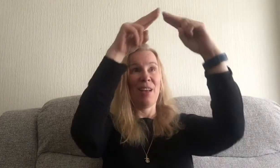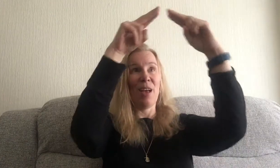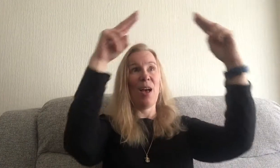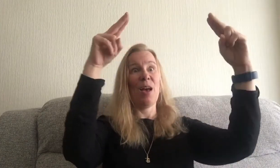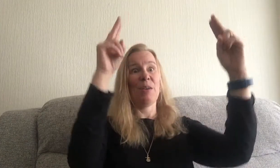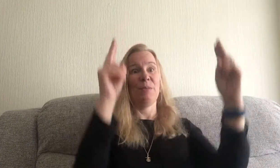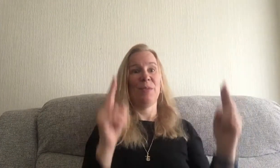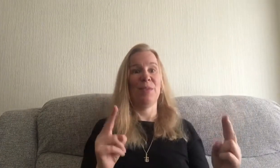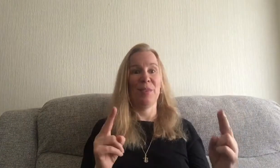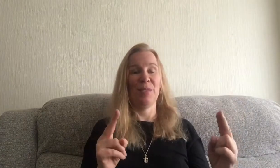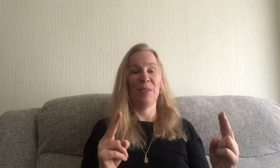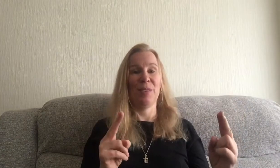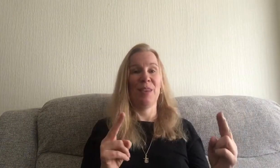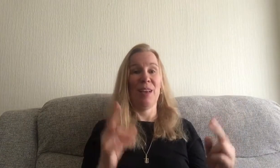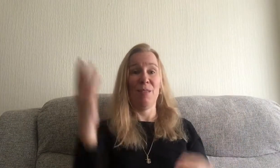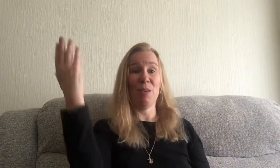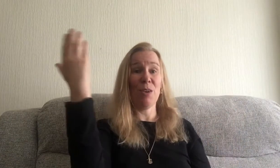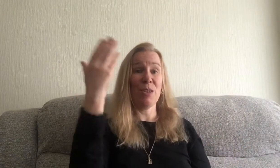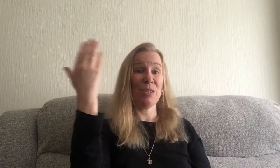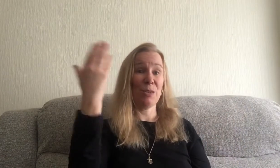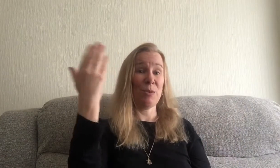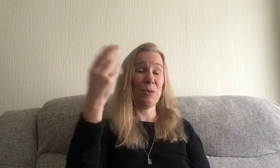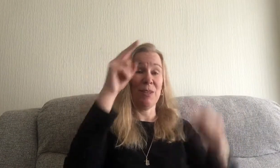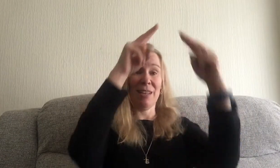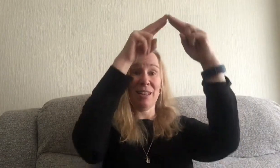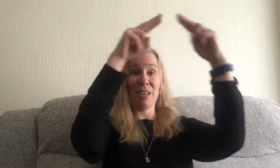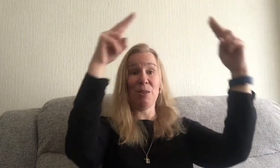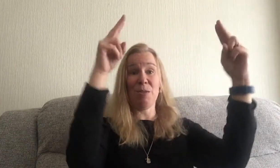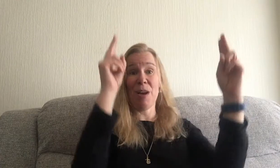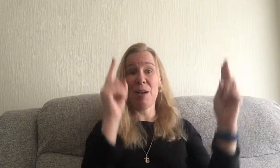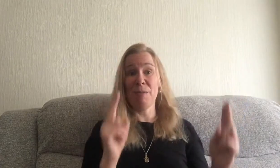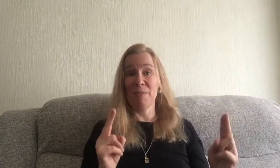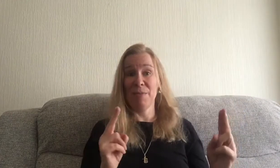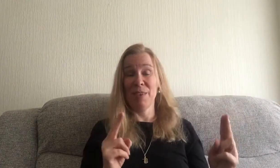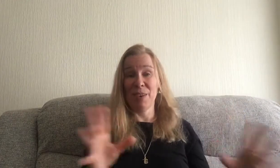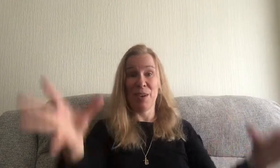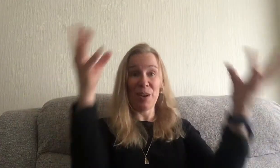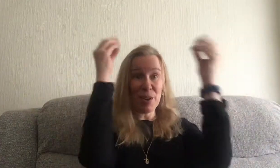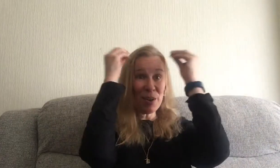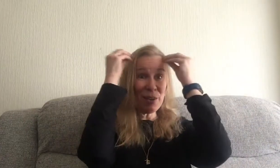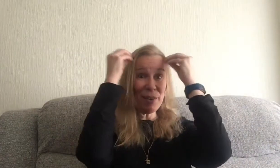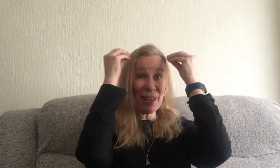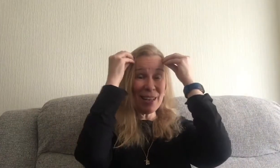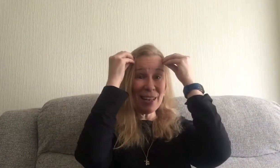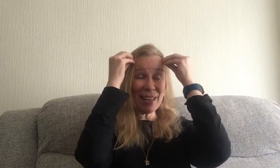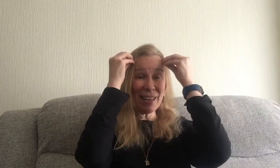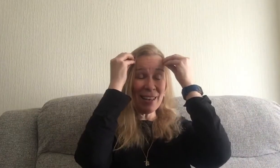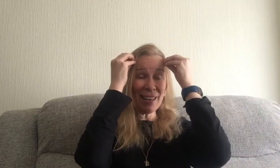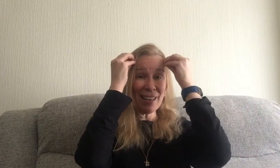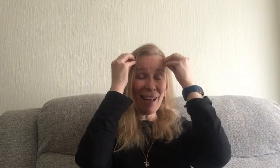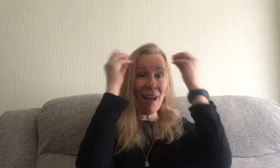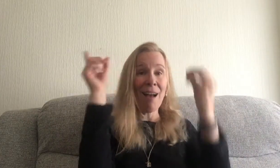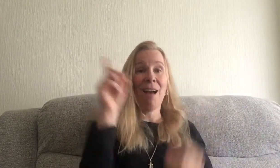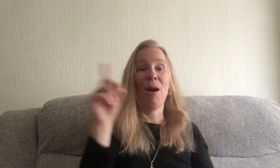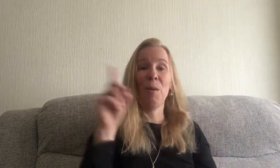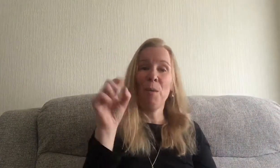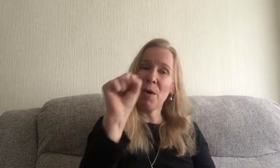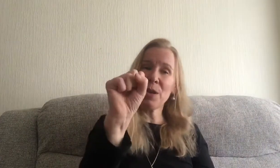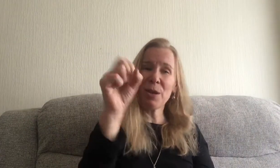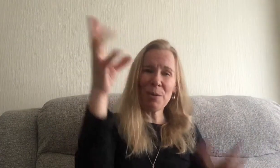Homes. Have you got a school in your home? Are you learning? What are you